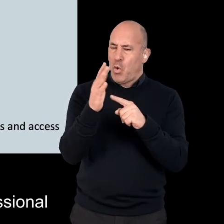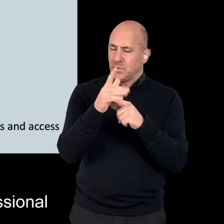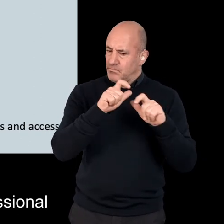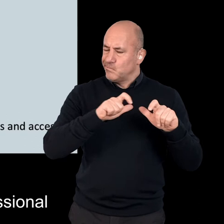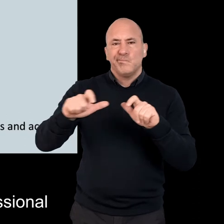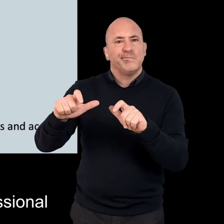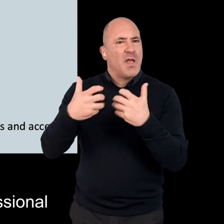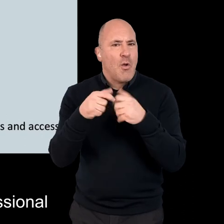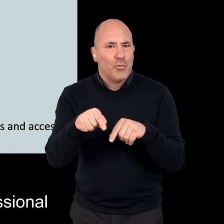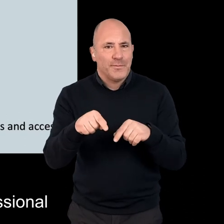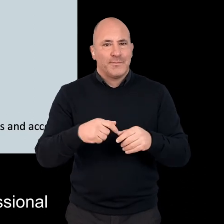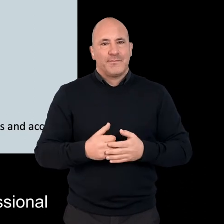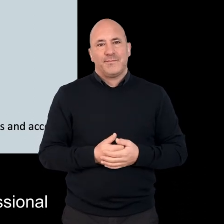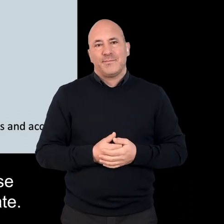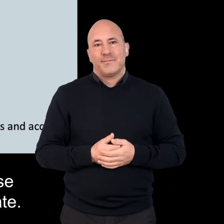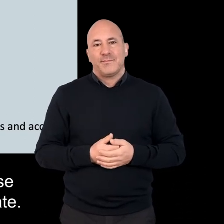professional.